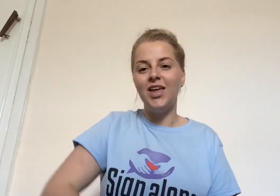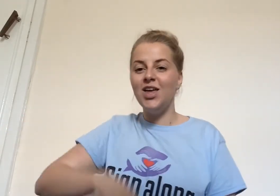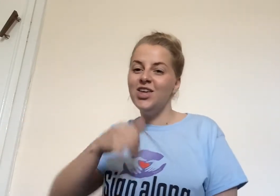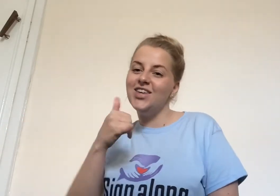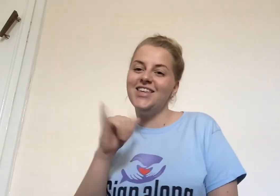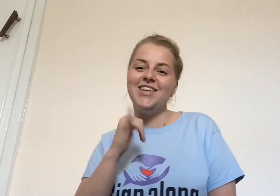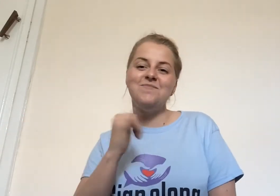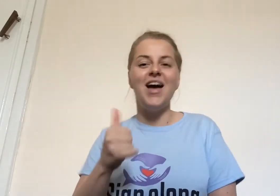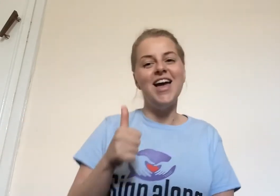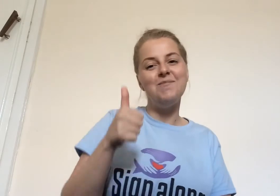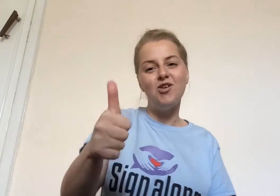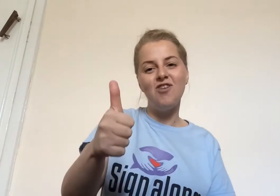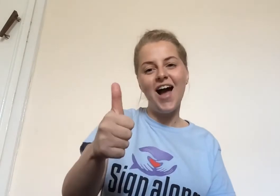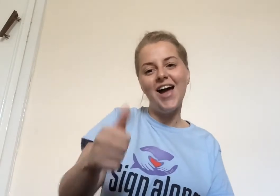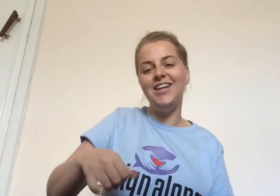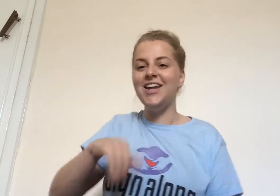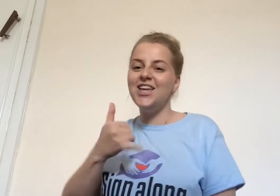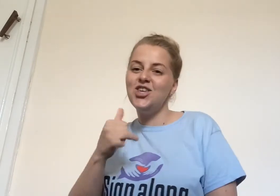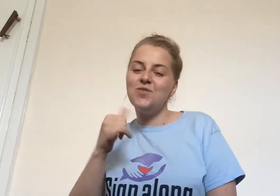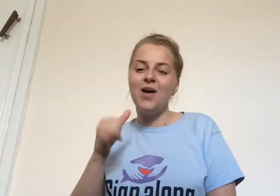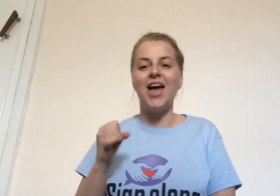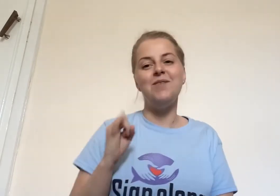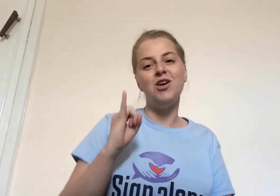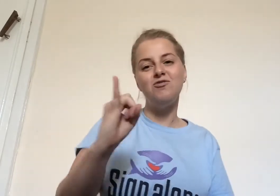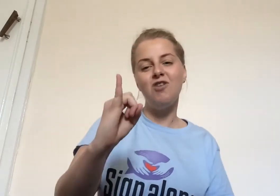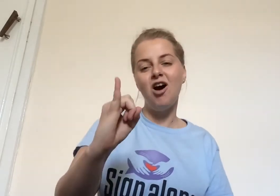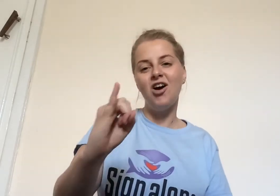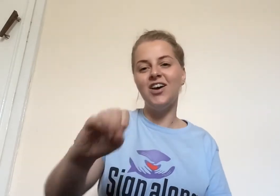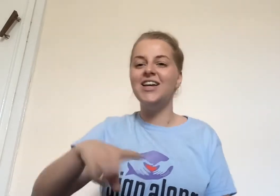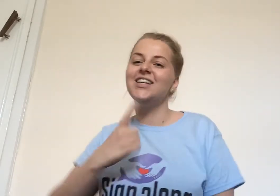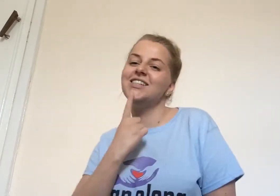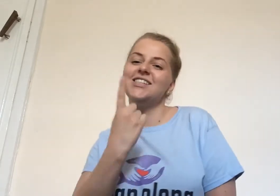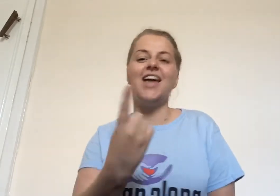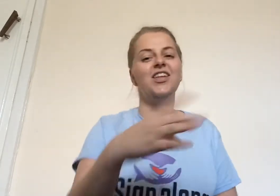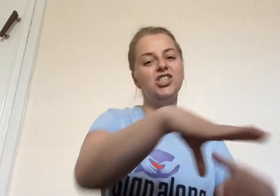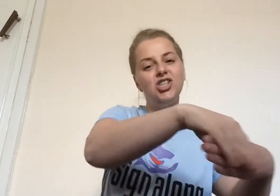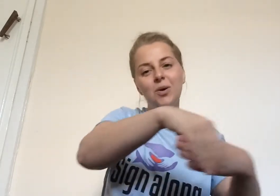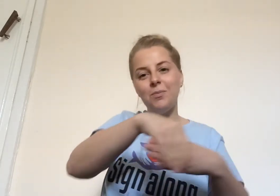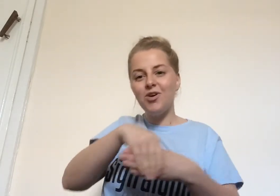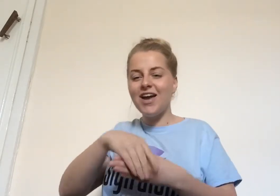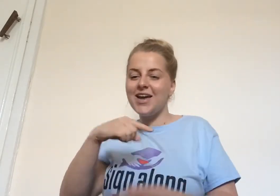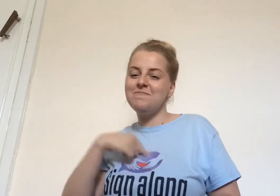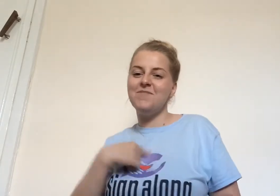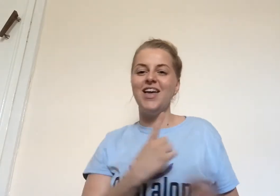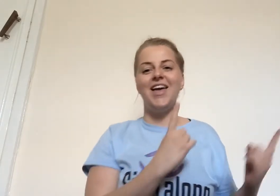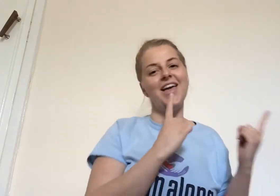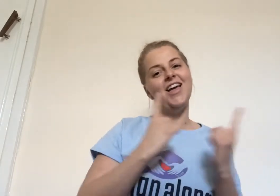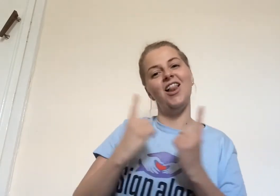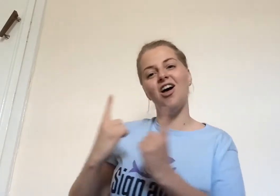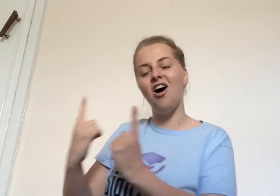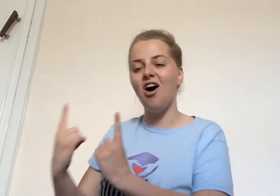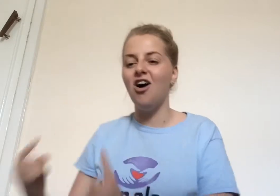You may be right, you may be wrong, but say that you'll bring me along.